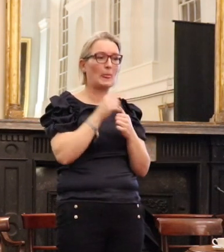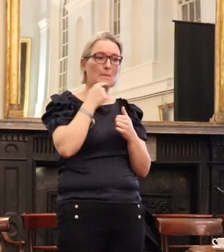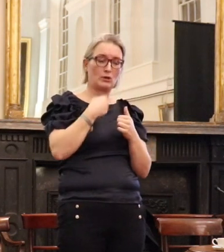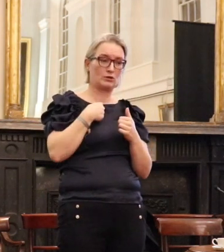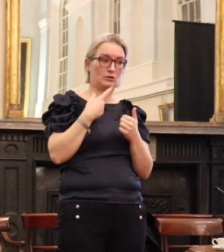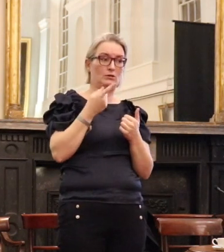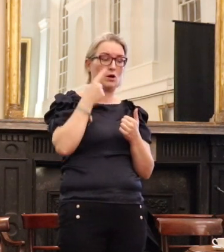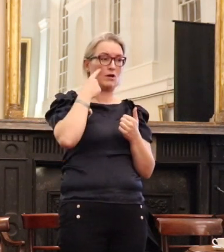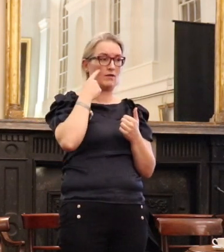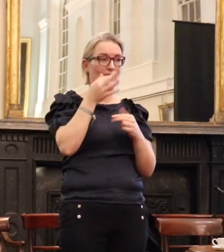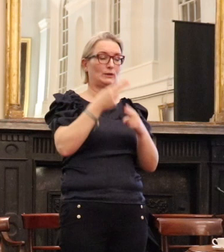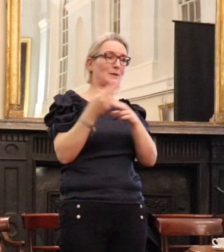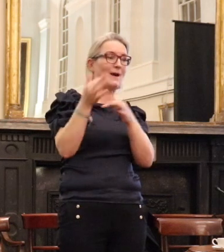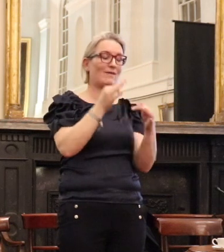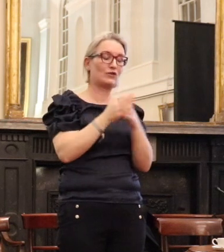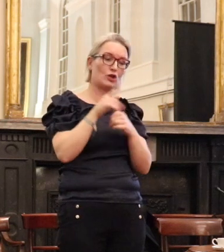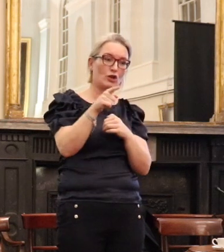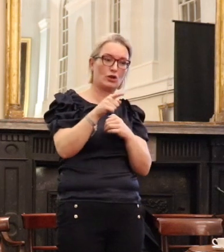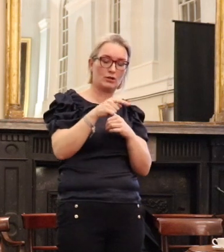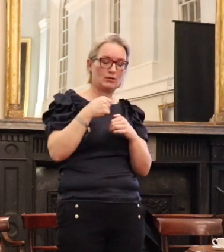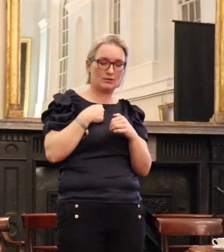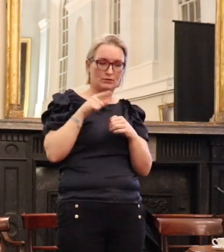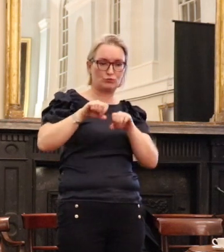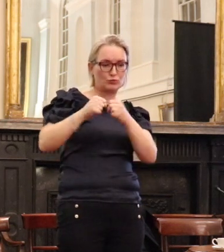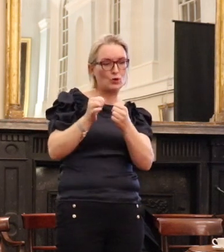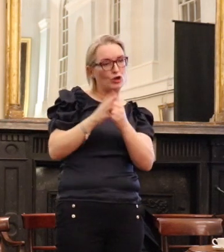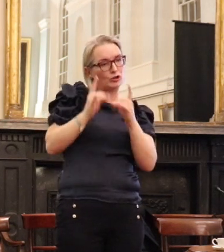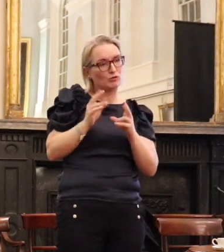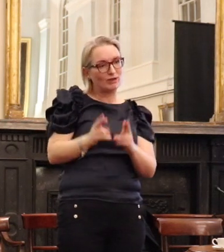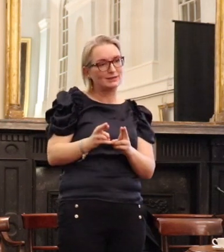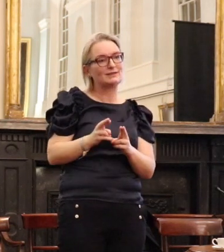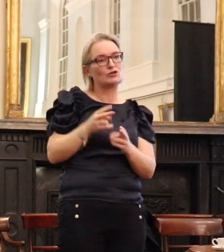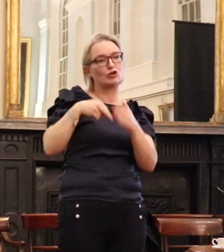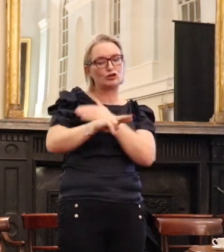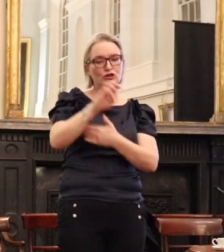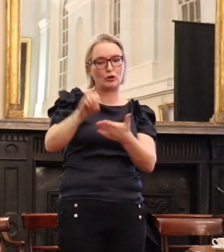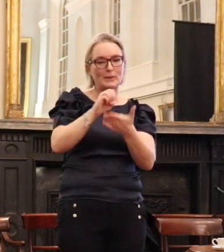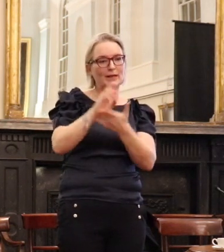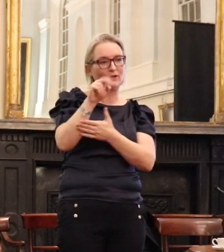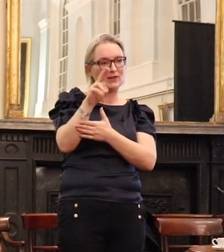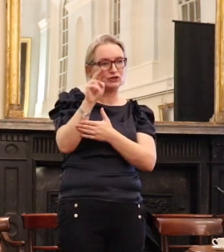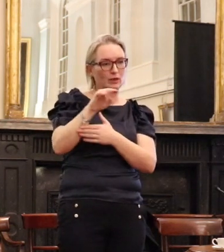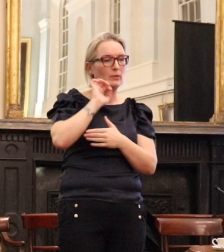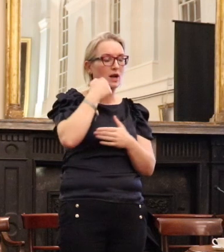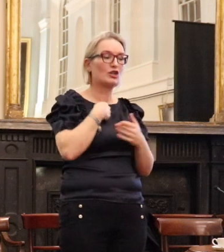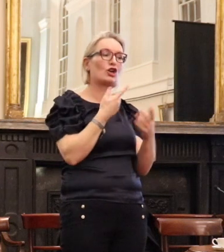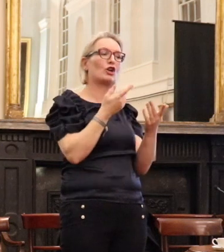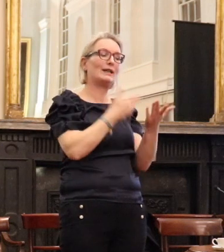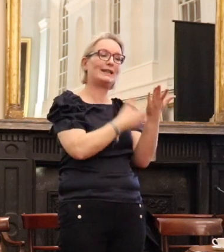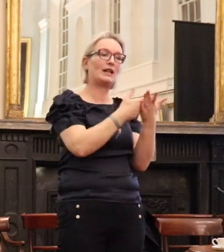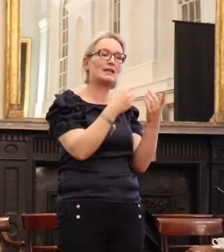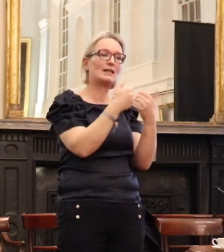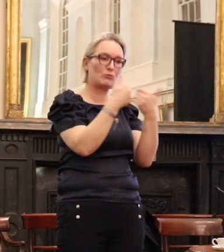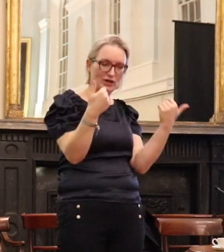Convention of Human Rights in failing to have state-funded legal services for her in her legal separation. And